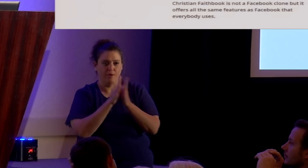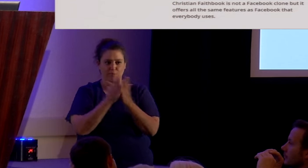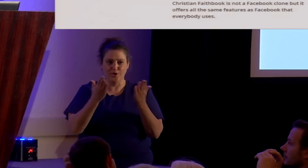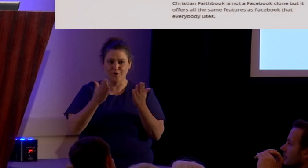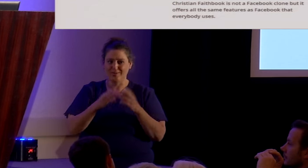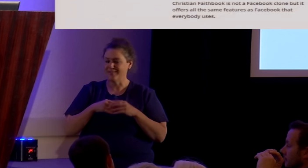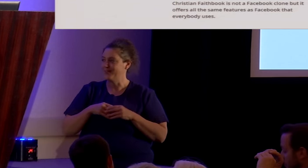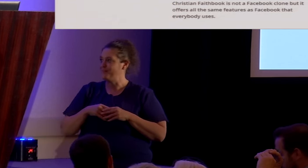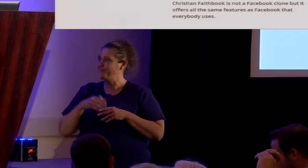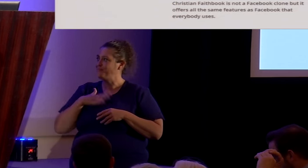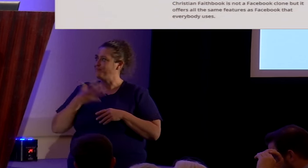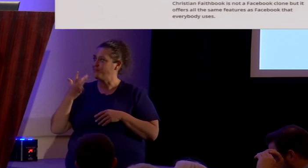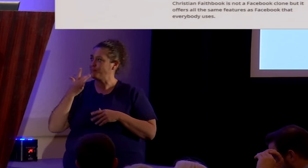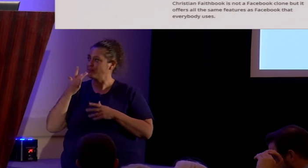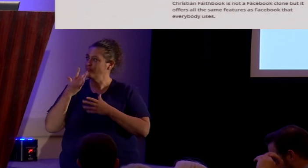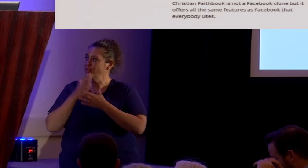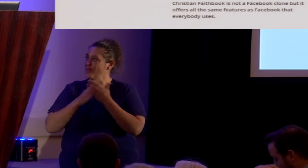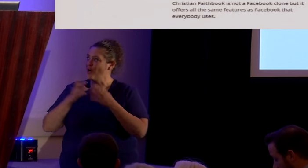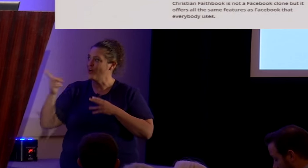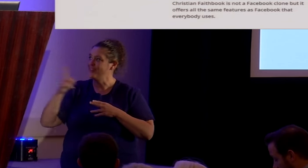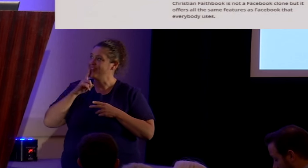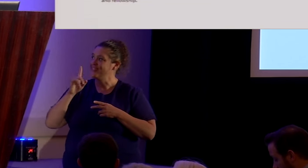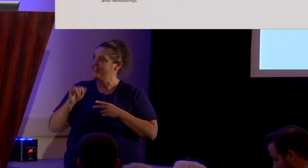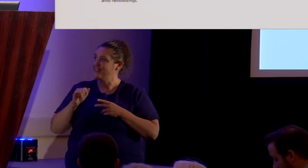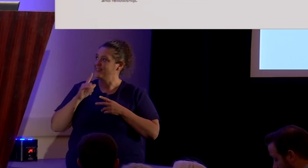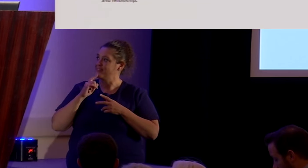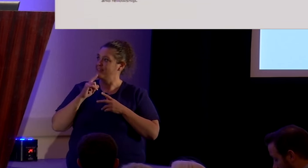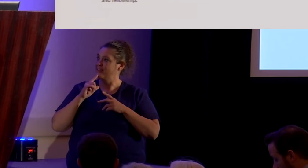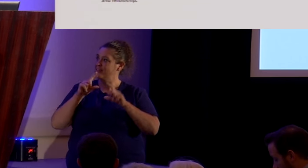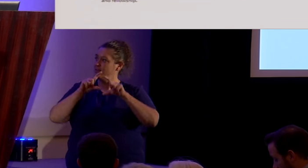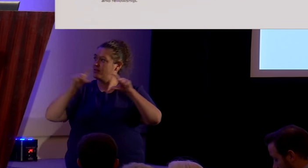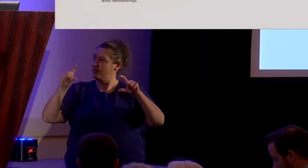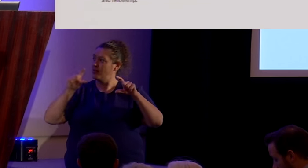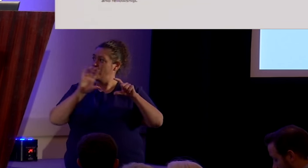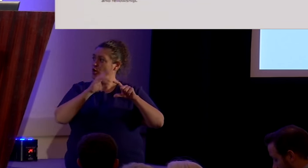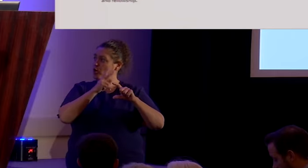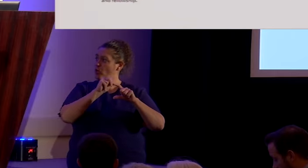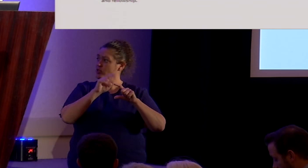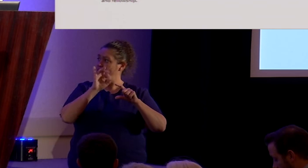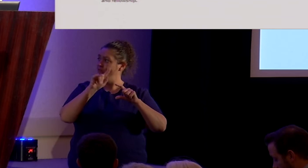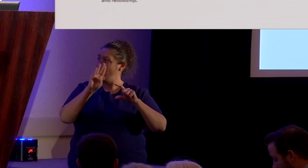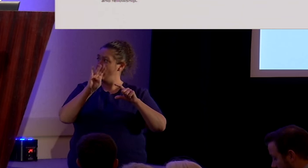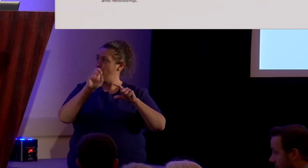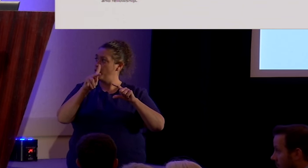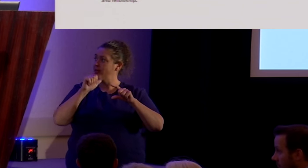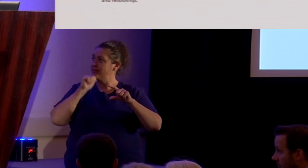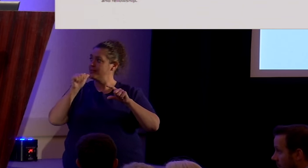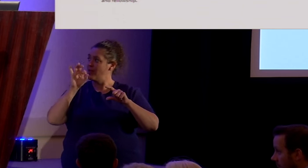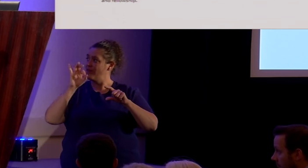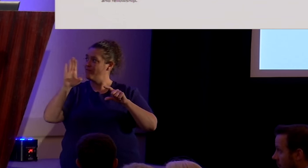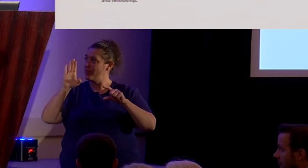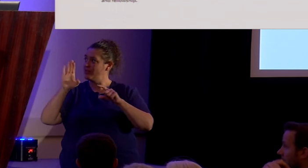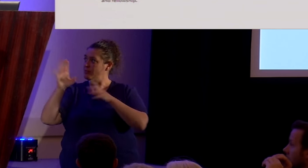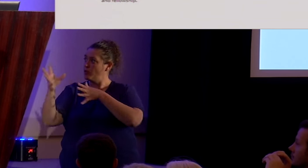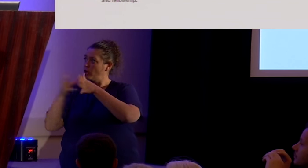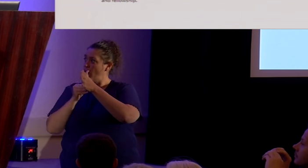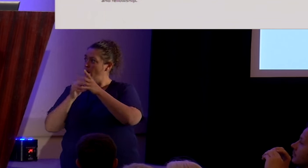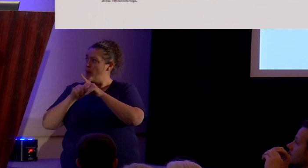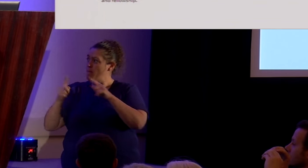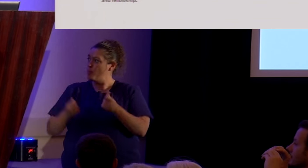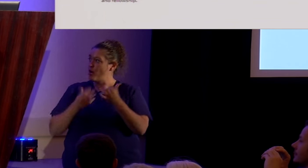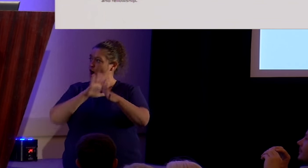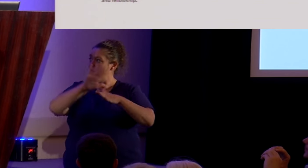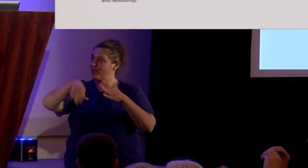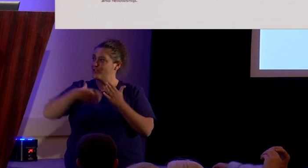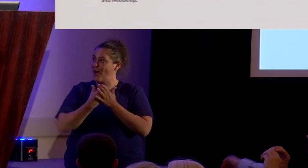My favorite part of this page is the disclaimer. It says, Christian Faith book is not a Facebook clone, but it offers all